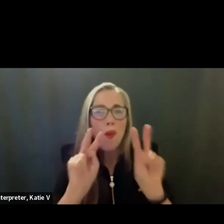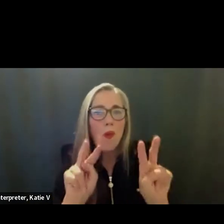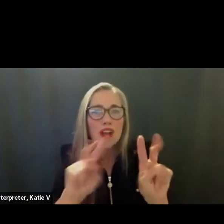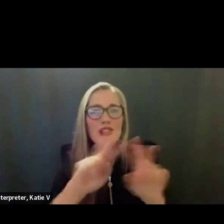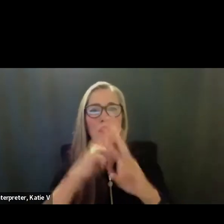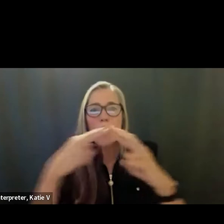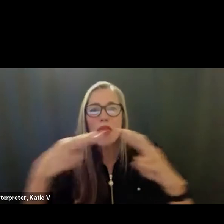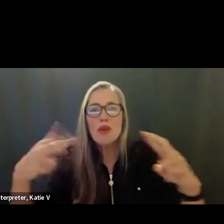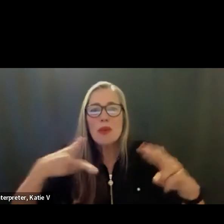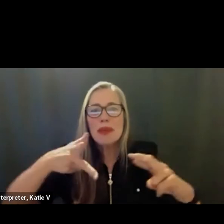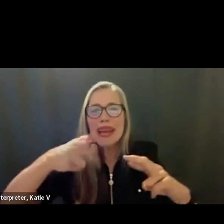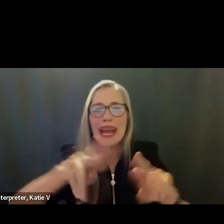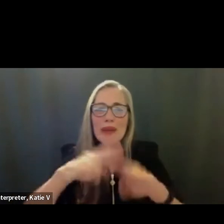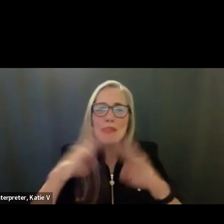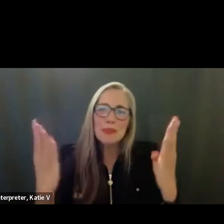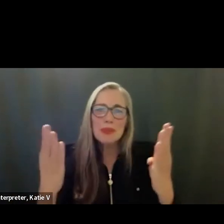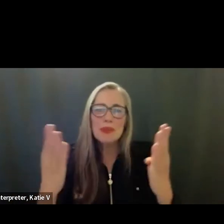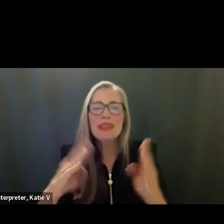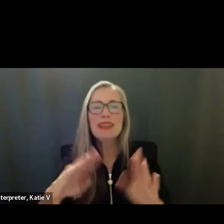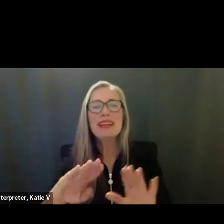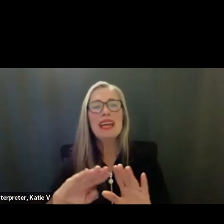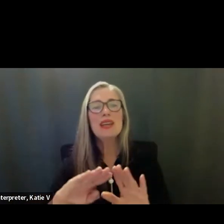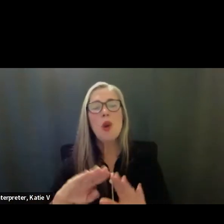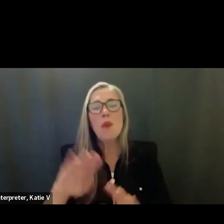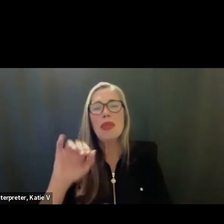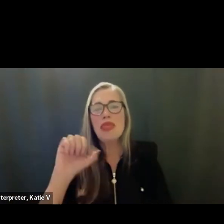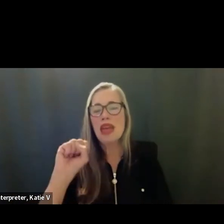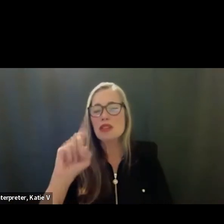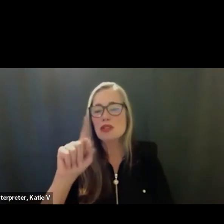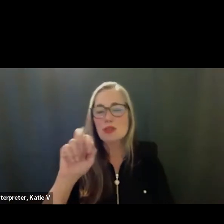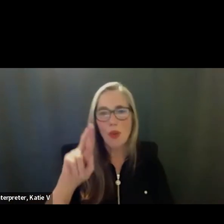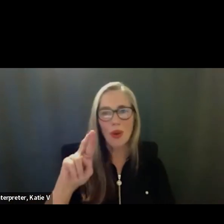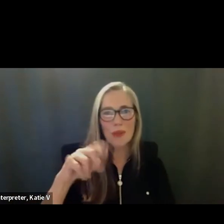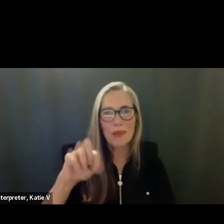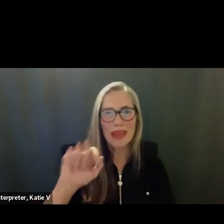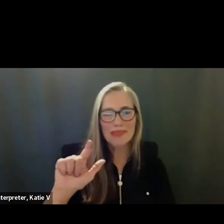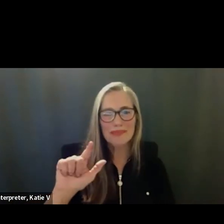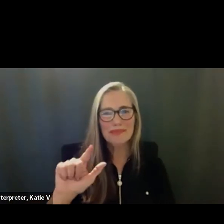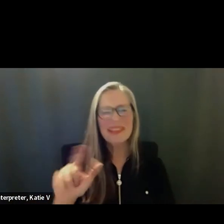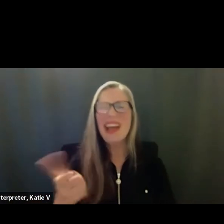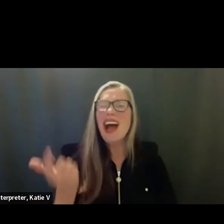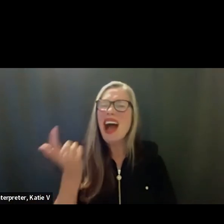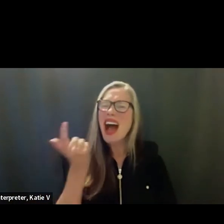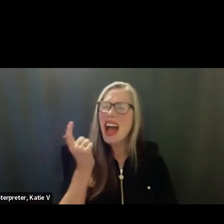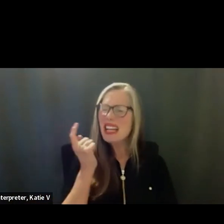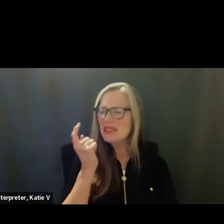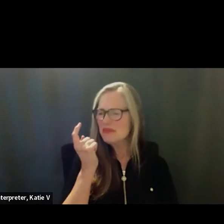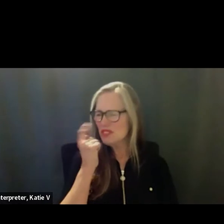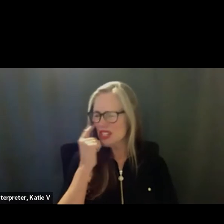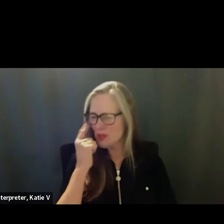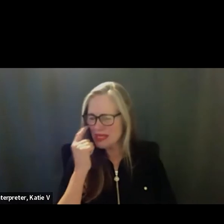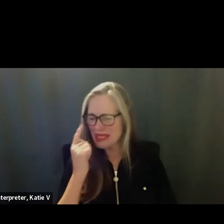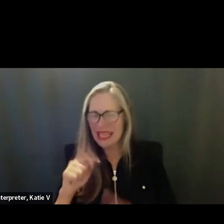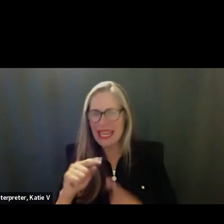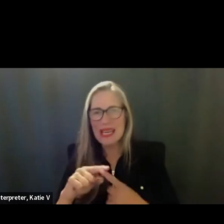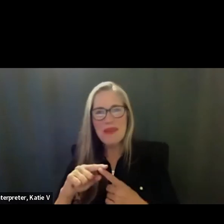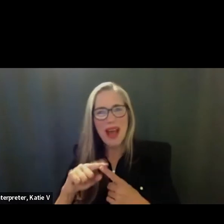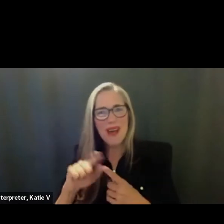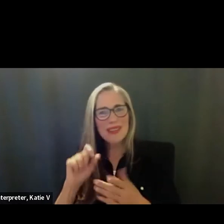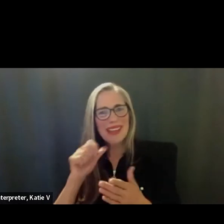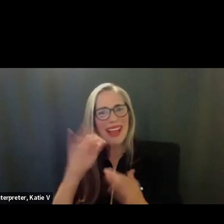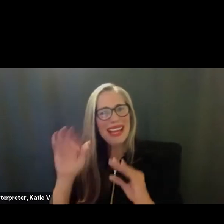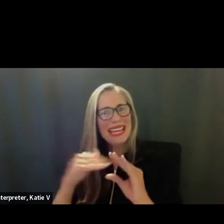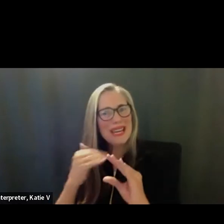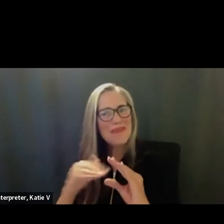Thank you. I just wanted to reflect on some correspondence I've had in the last few days since school started. People are so happy and excited.